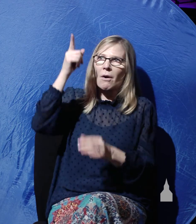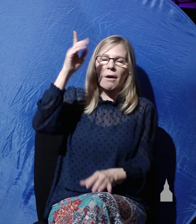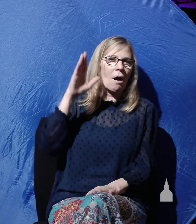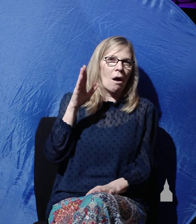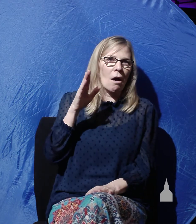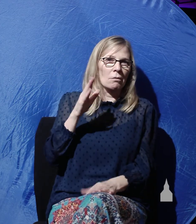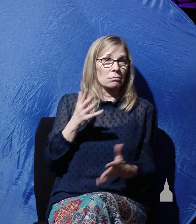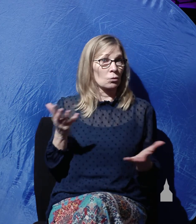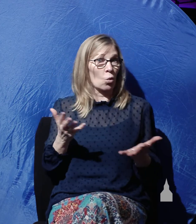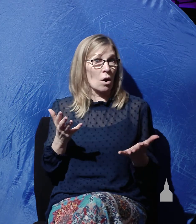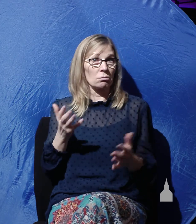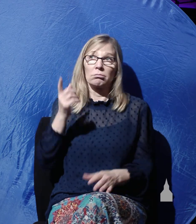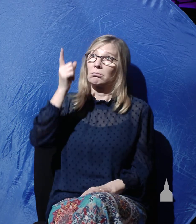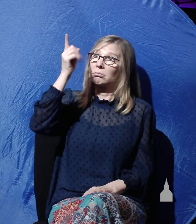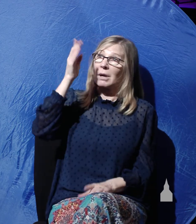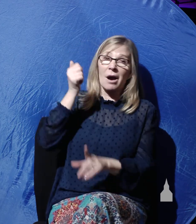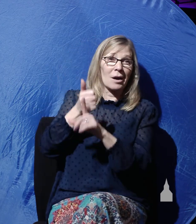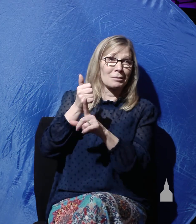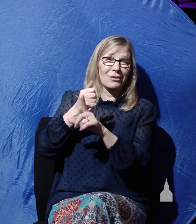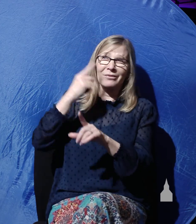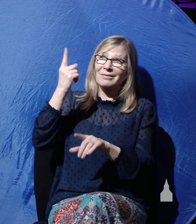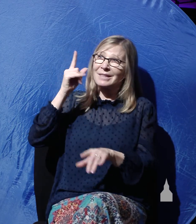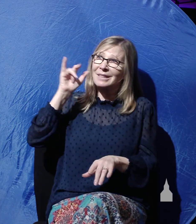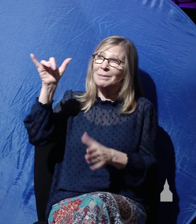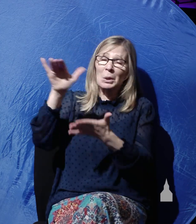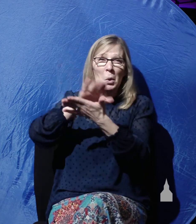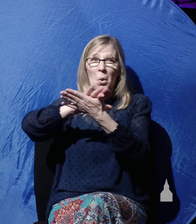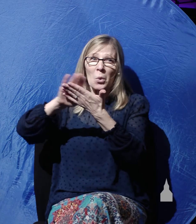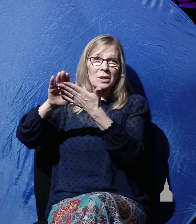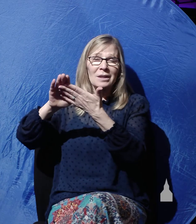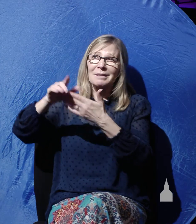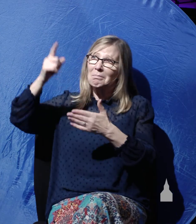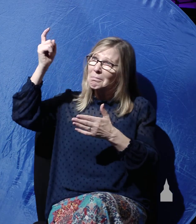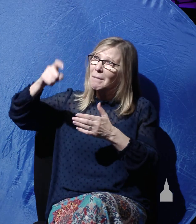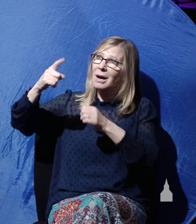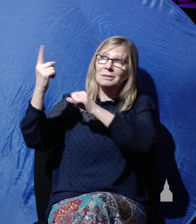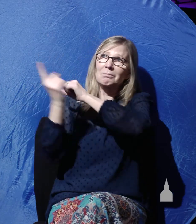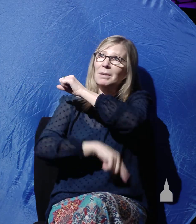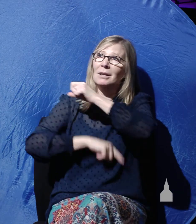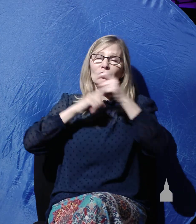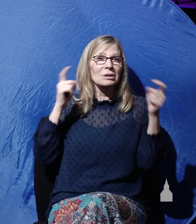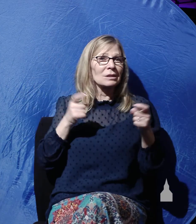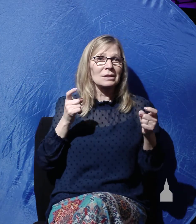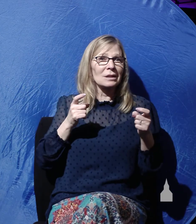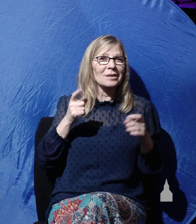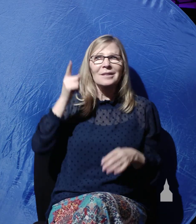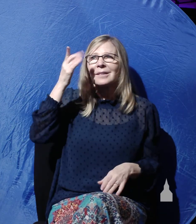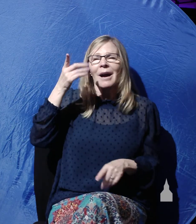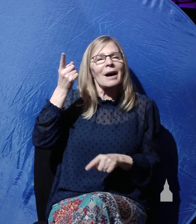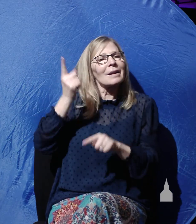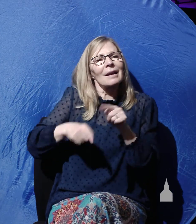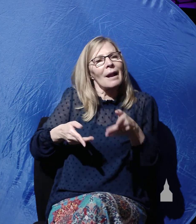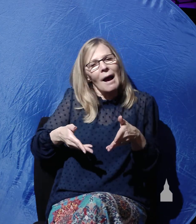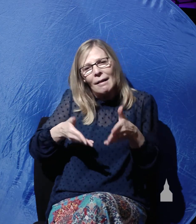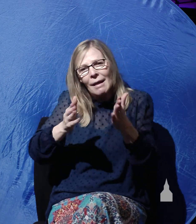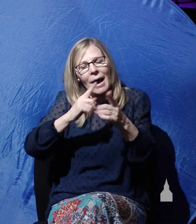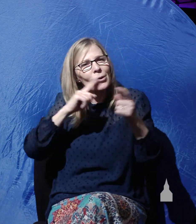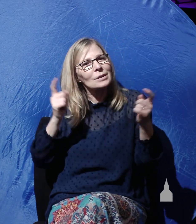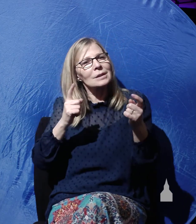God is infinitely holy, and therefore he must punish sin. God cannot let sin go escaped and